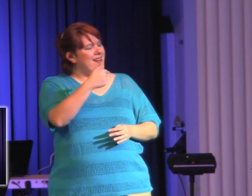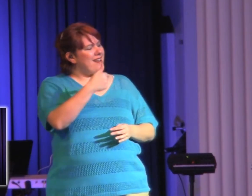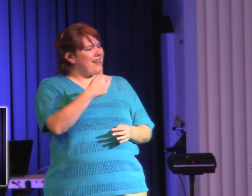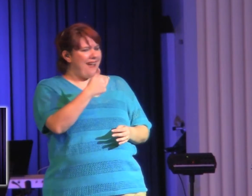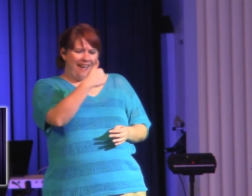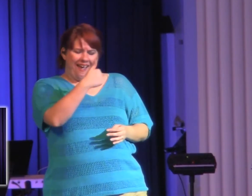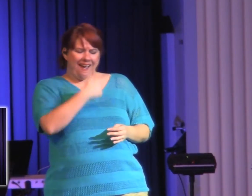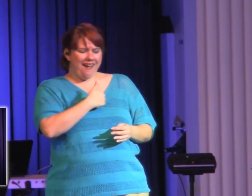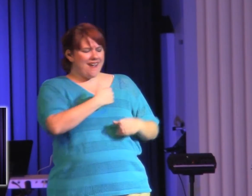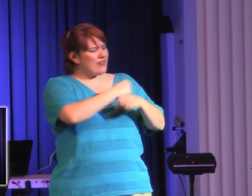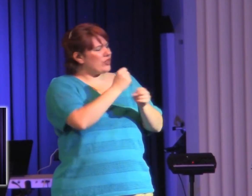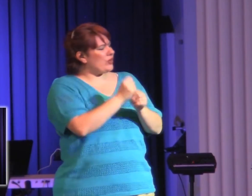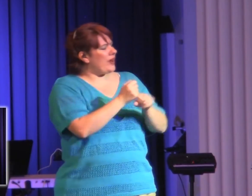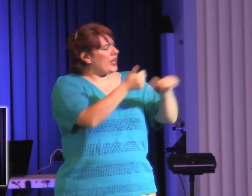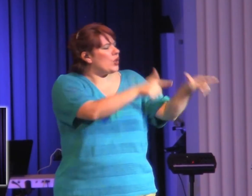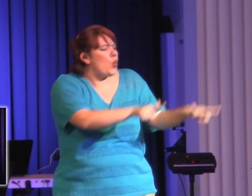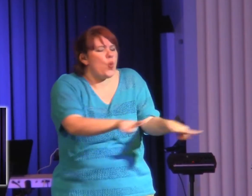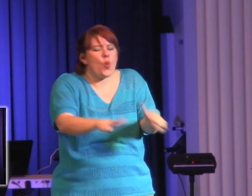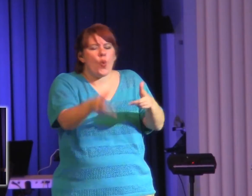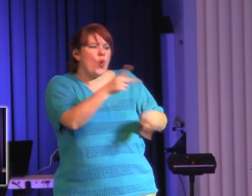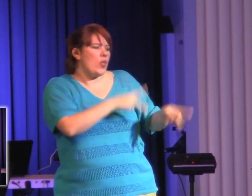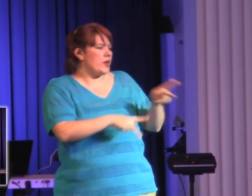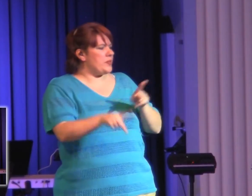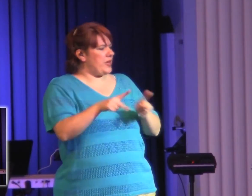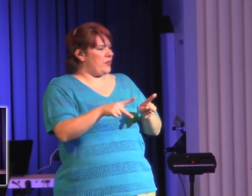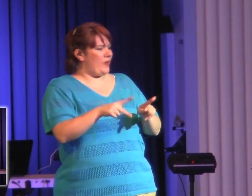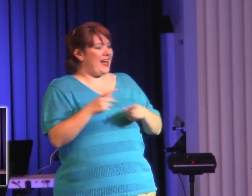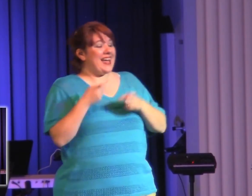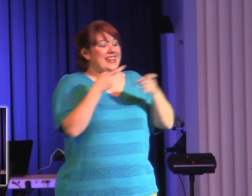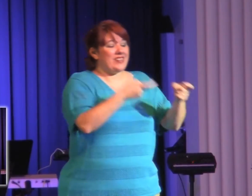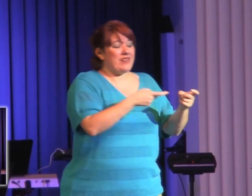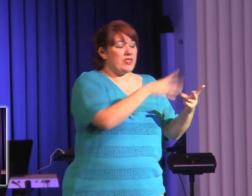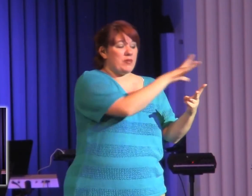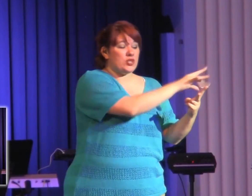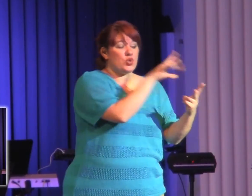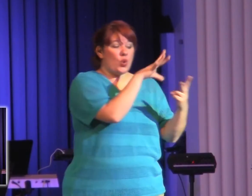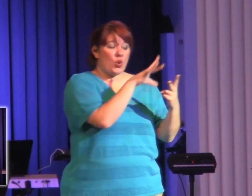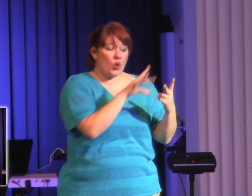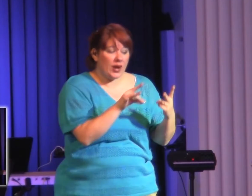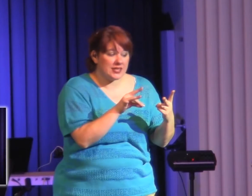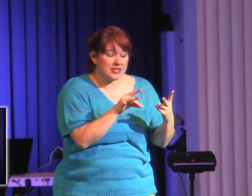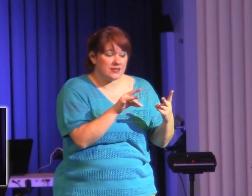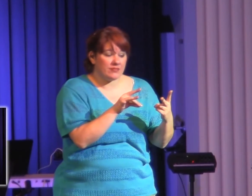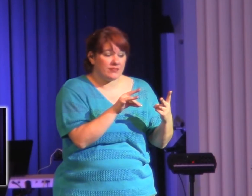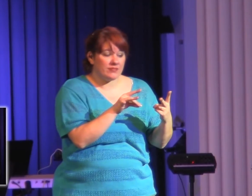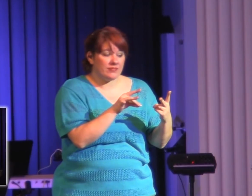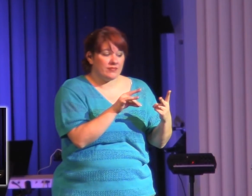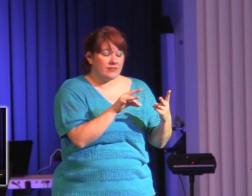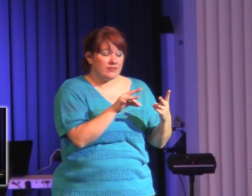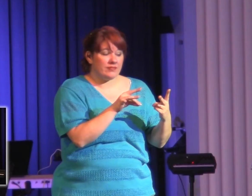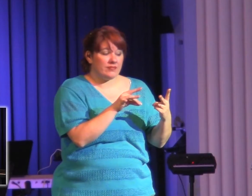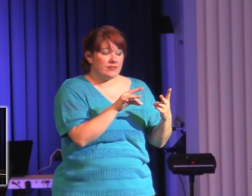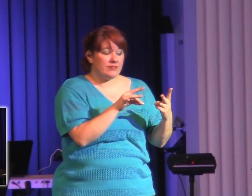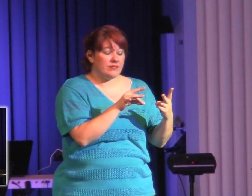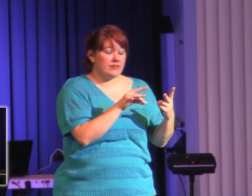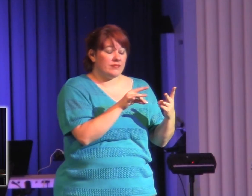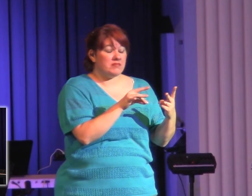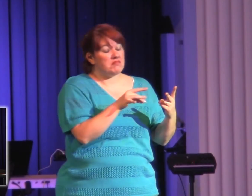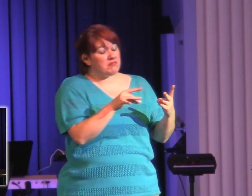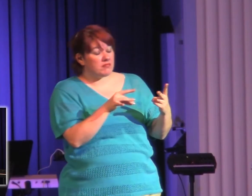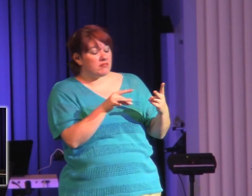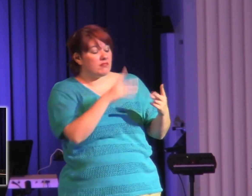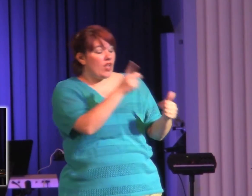honor me in everything they say, everything they do, everything that they're about by choice.